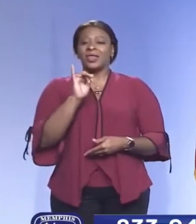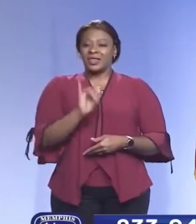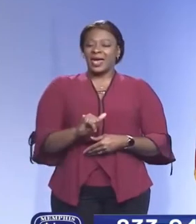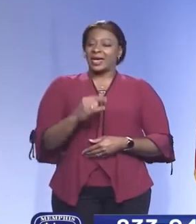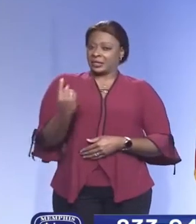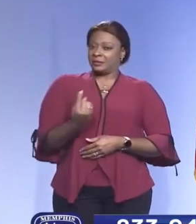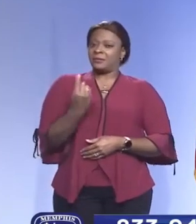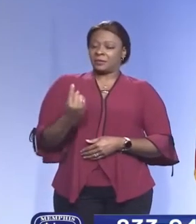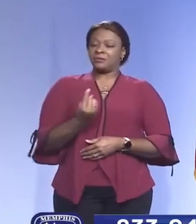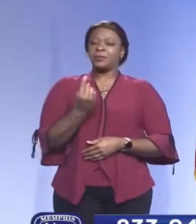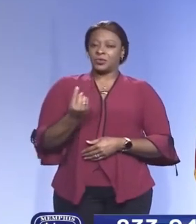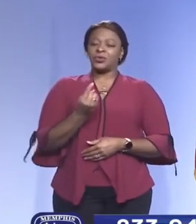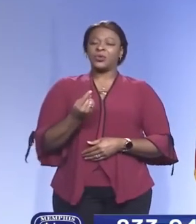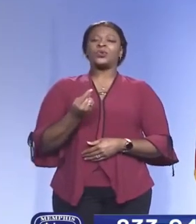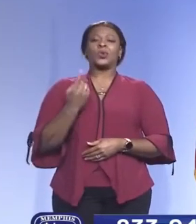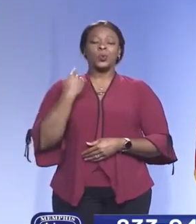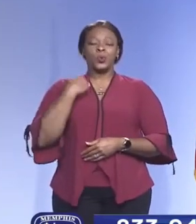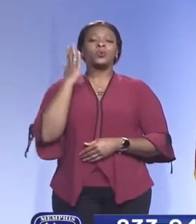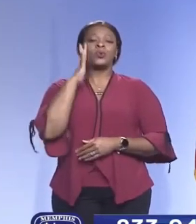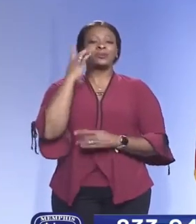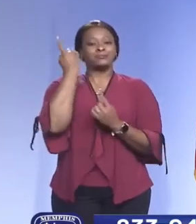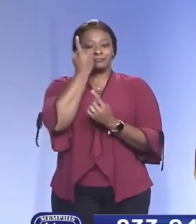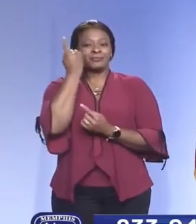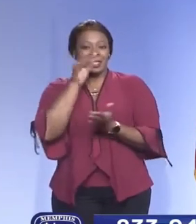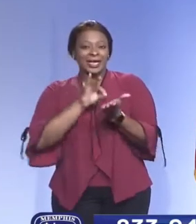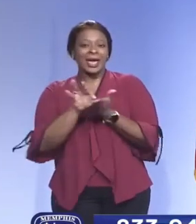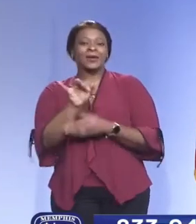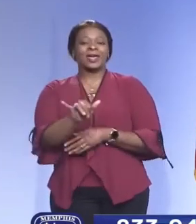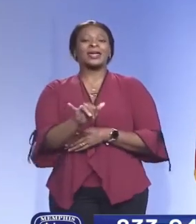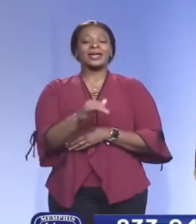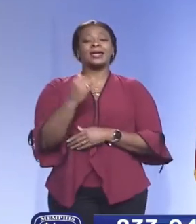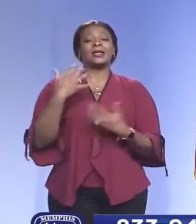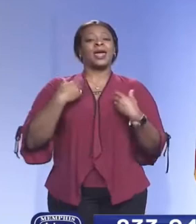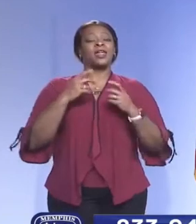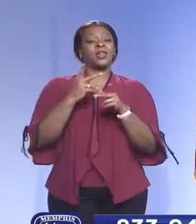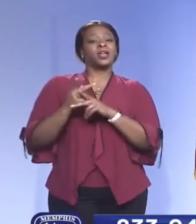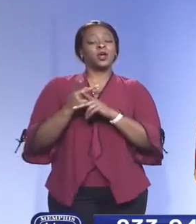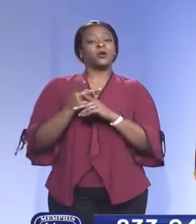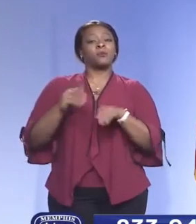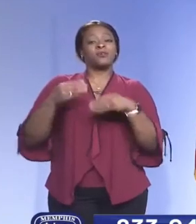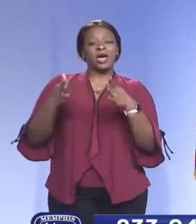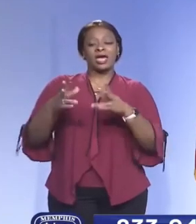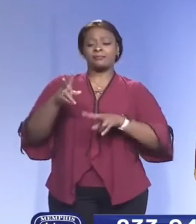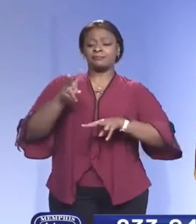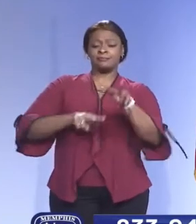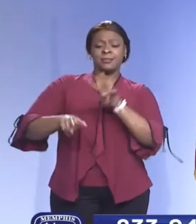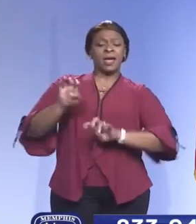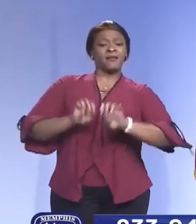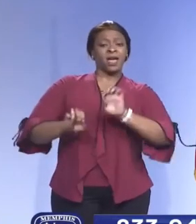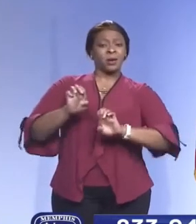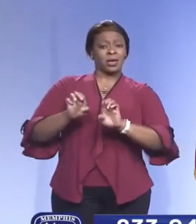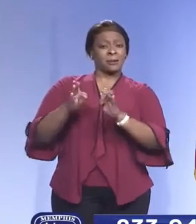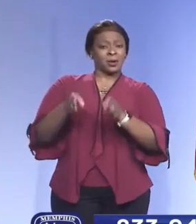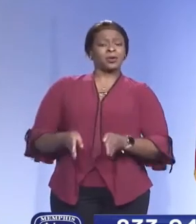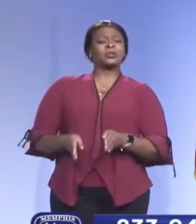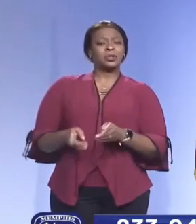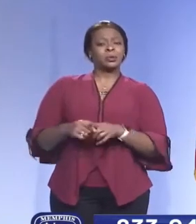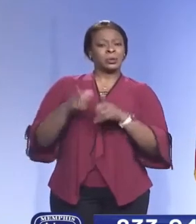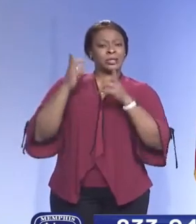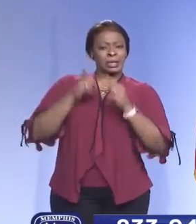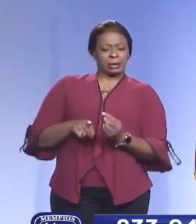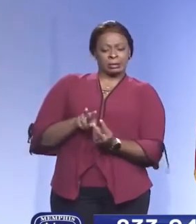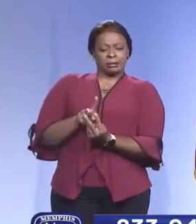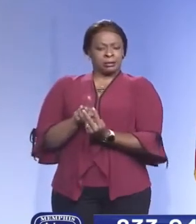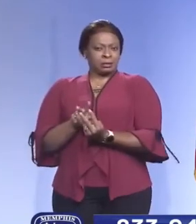be something that would be taken into account when the health care provider is evaluating you to determine,